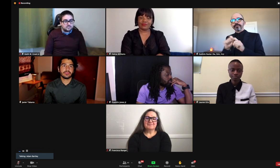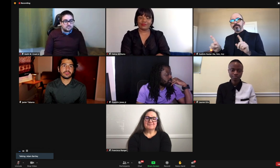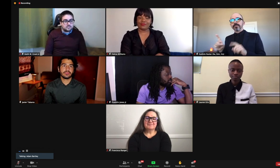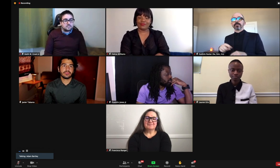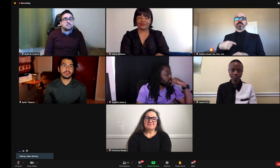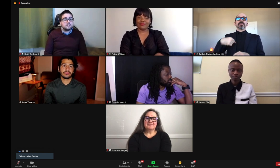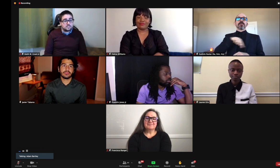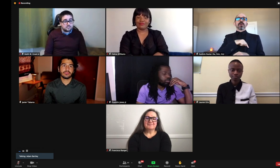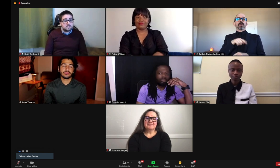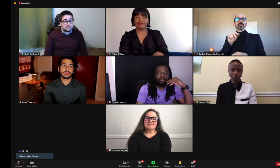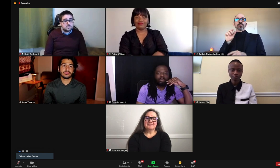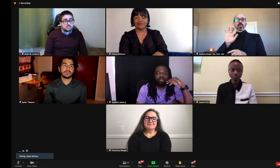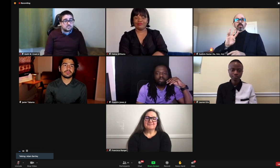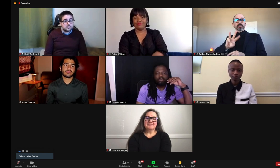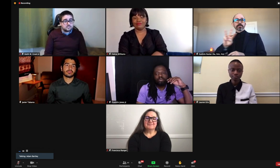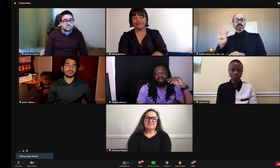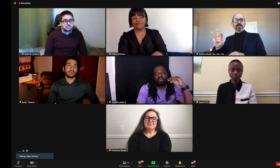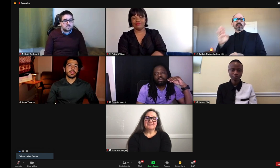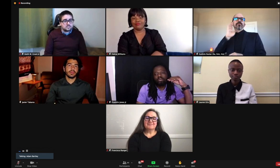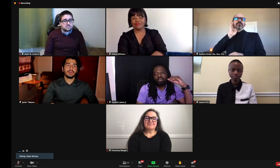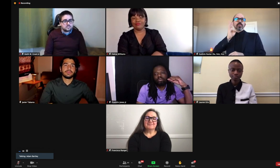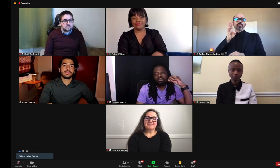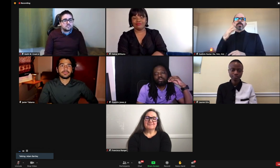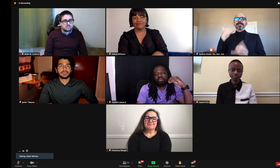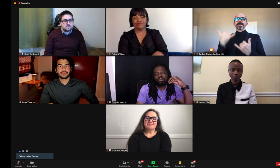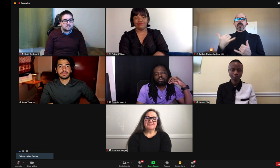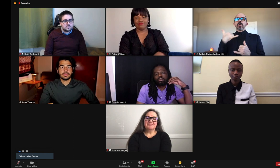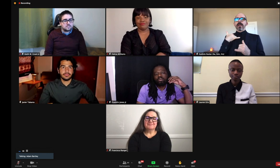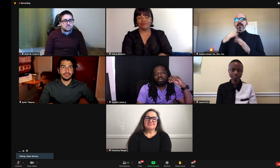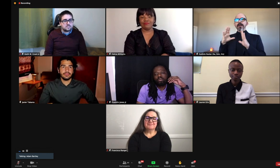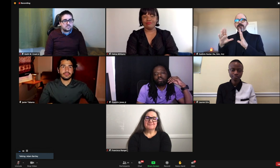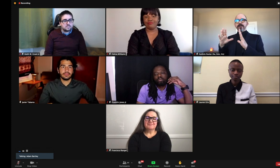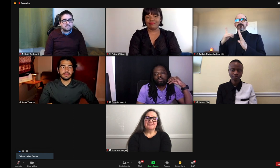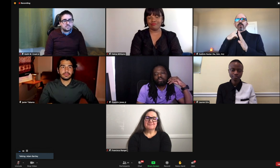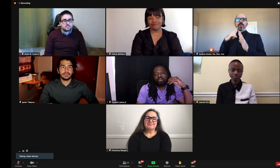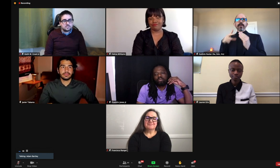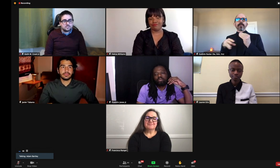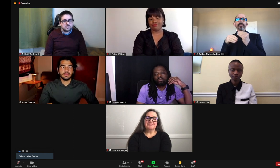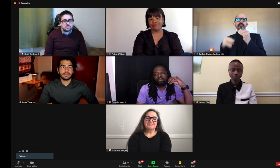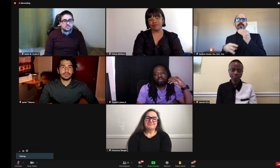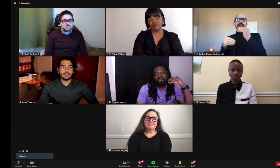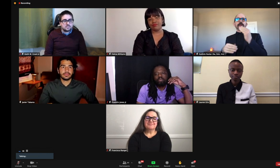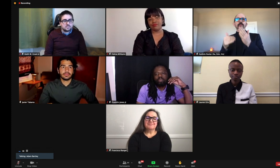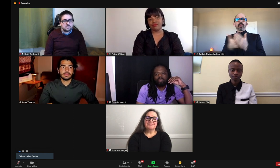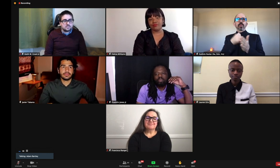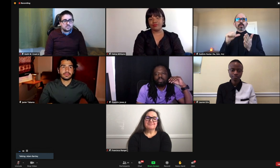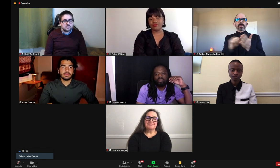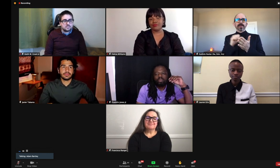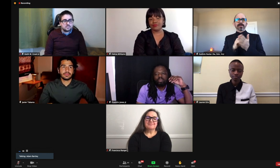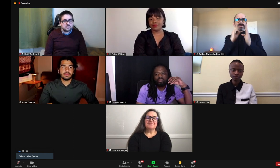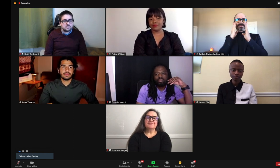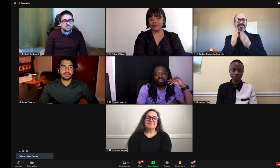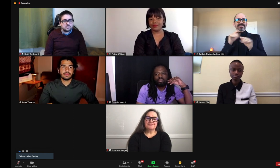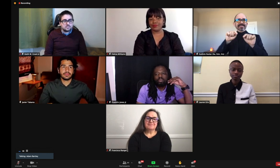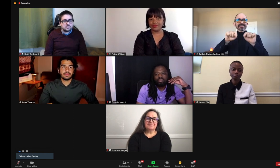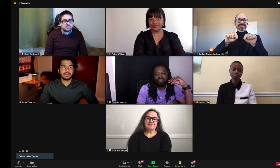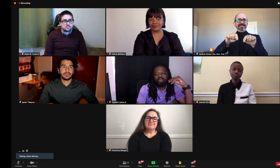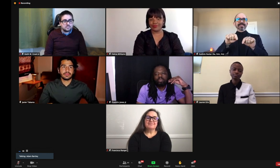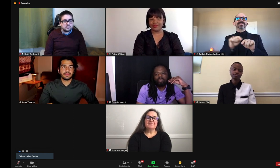are also sending them out. We have websites. We are adding new pages to